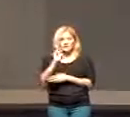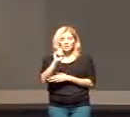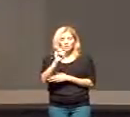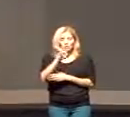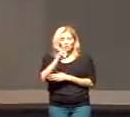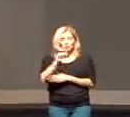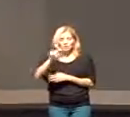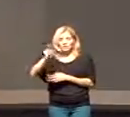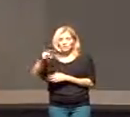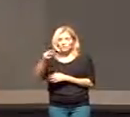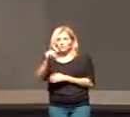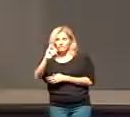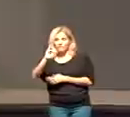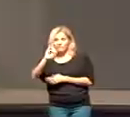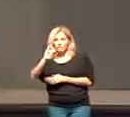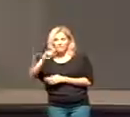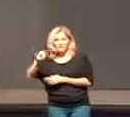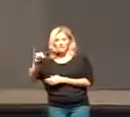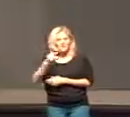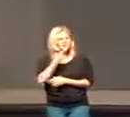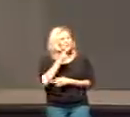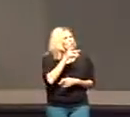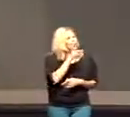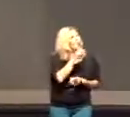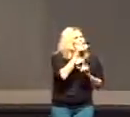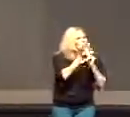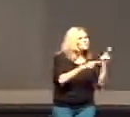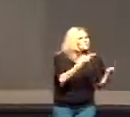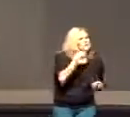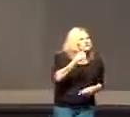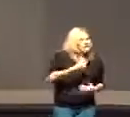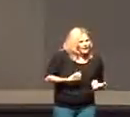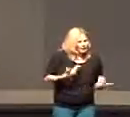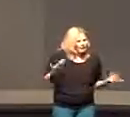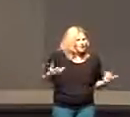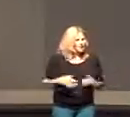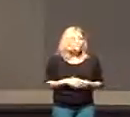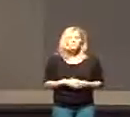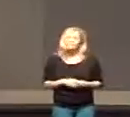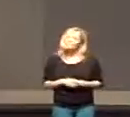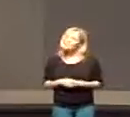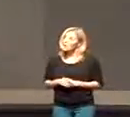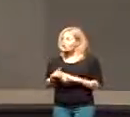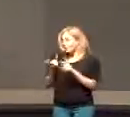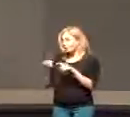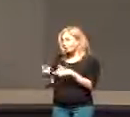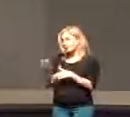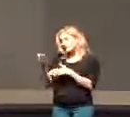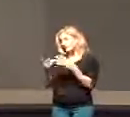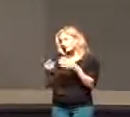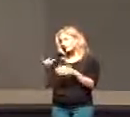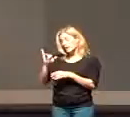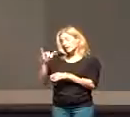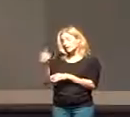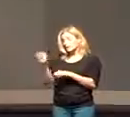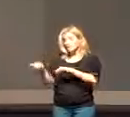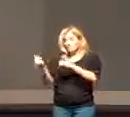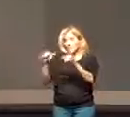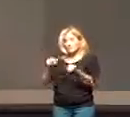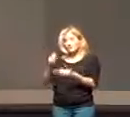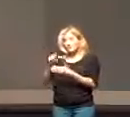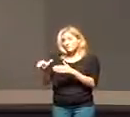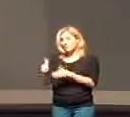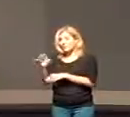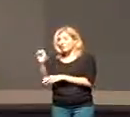on the way he asked them, who do people say I am? They replied, some say John the Baptist, others